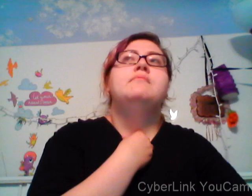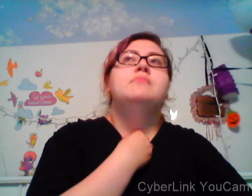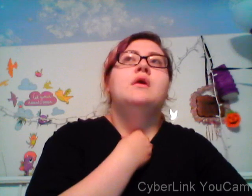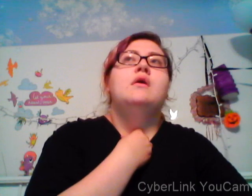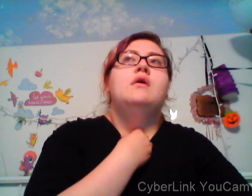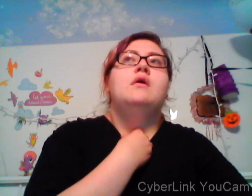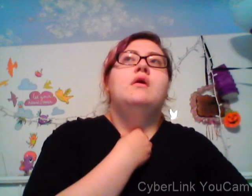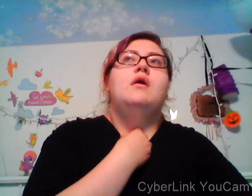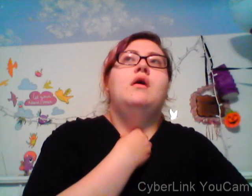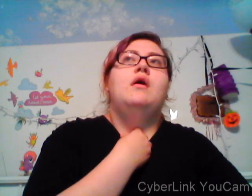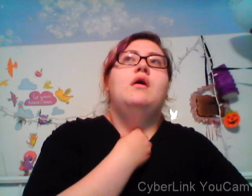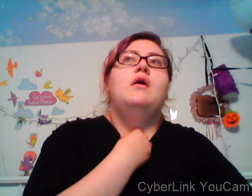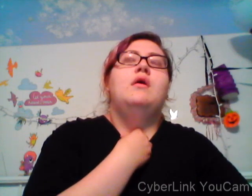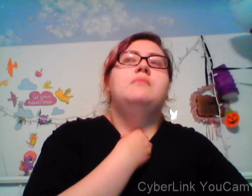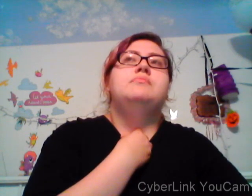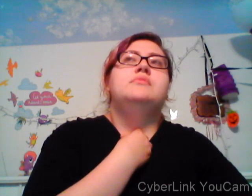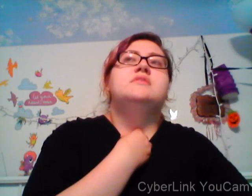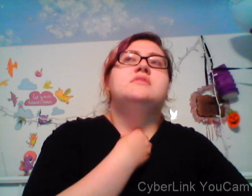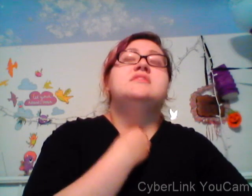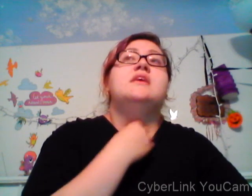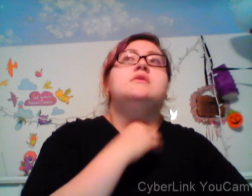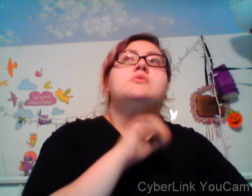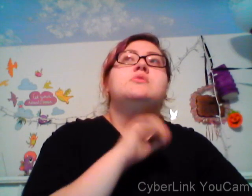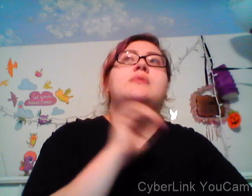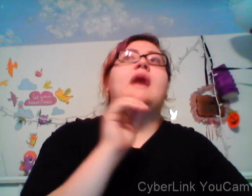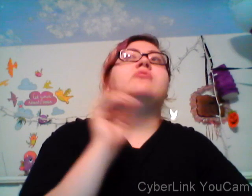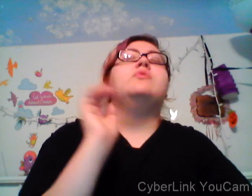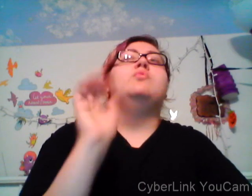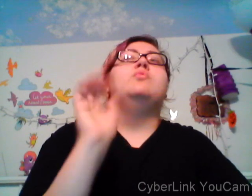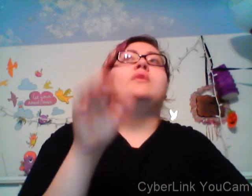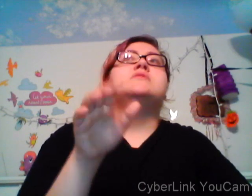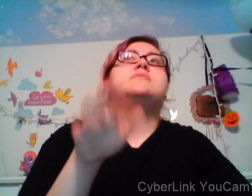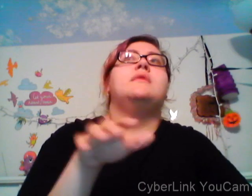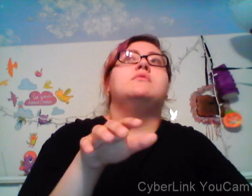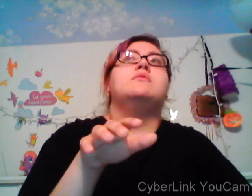bunch of turn offs along